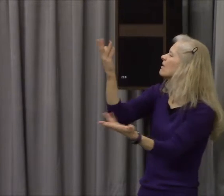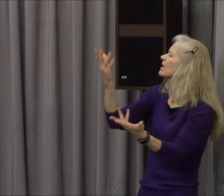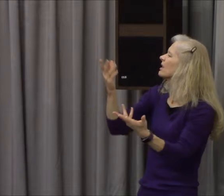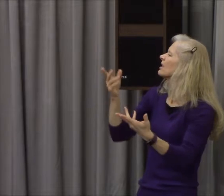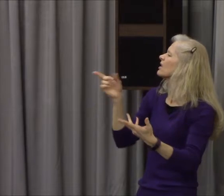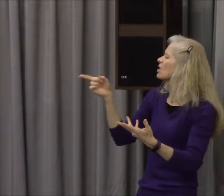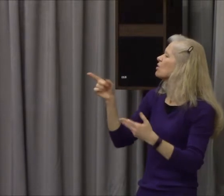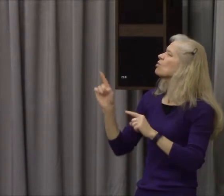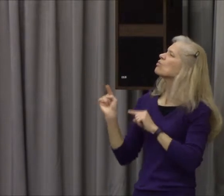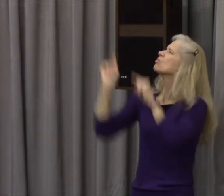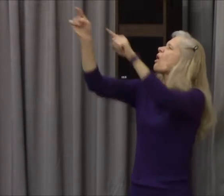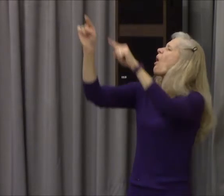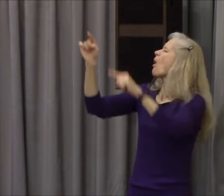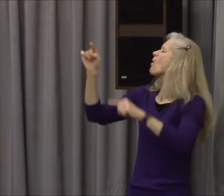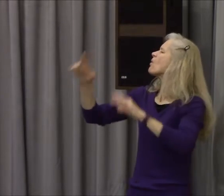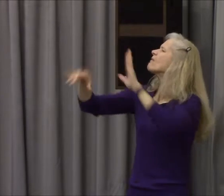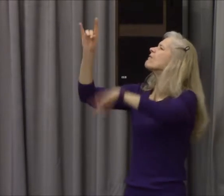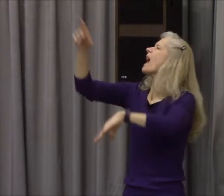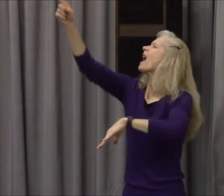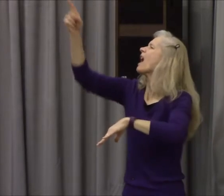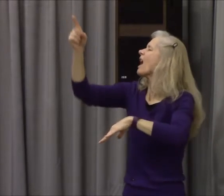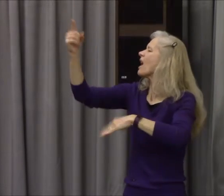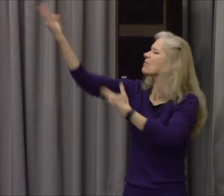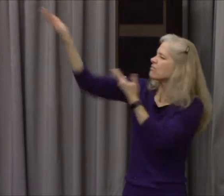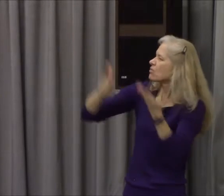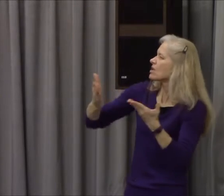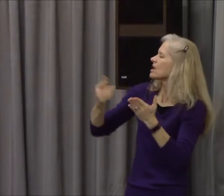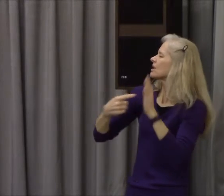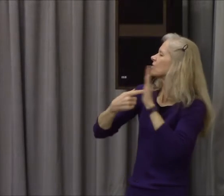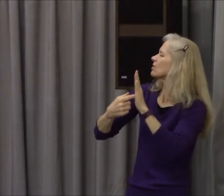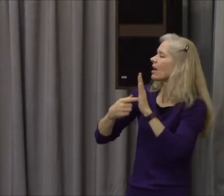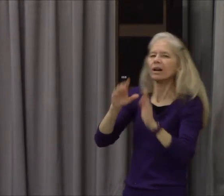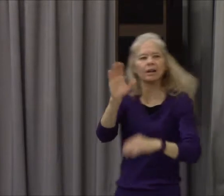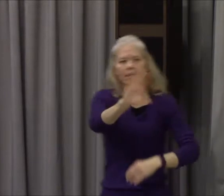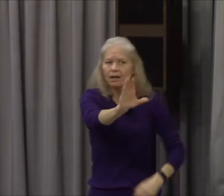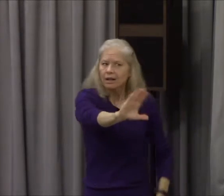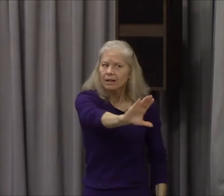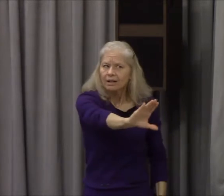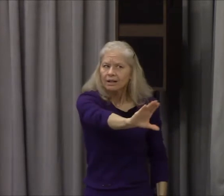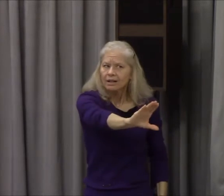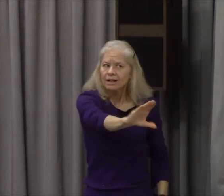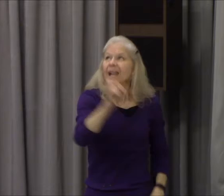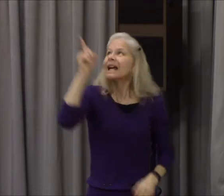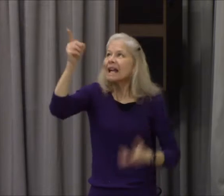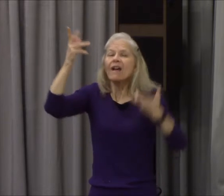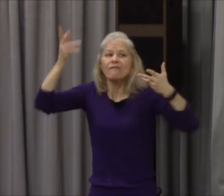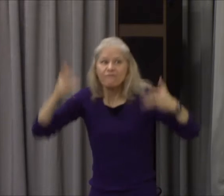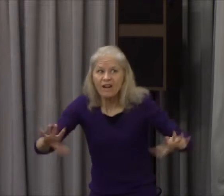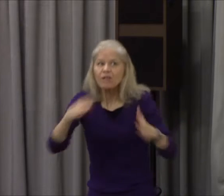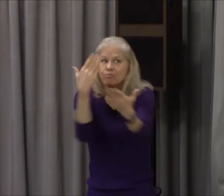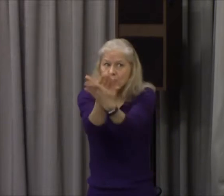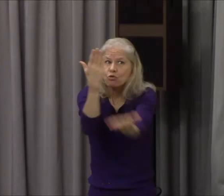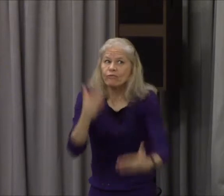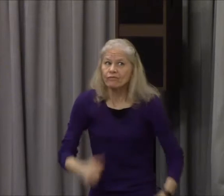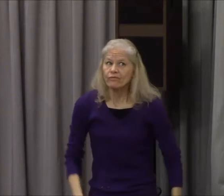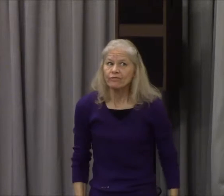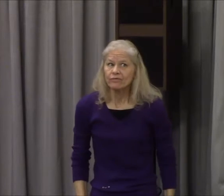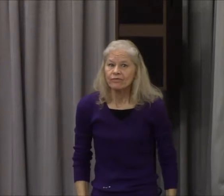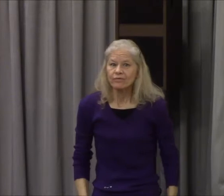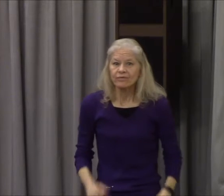He already did send him down from heaven. And the leaders of Jerusalem convinced